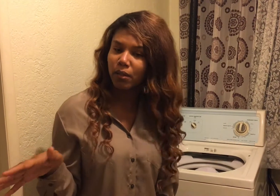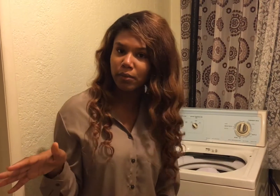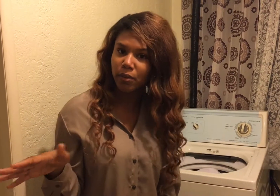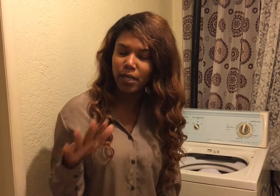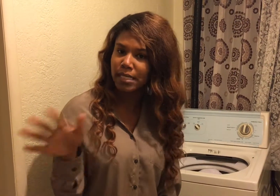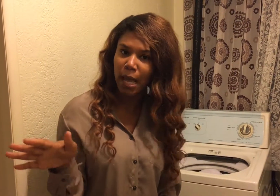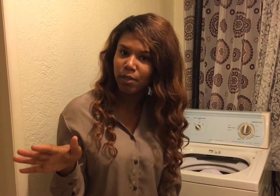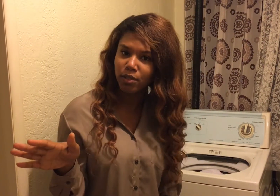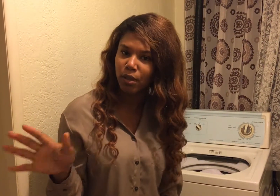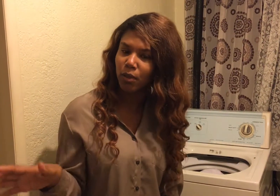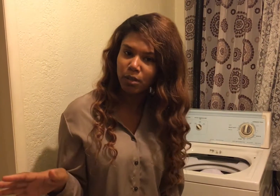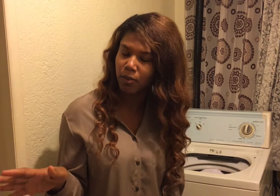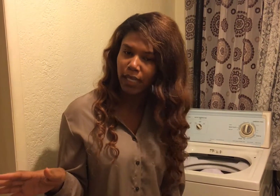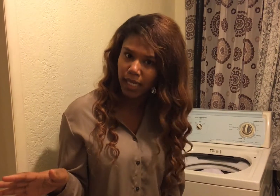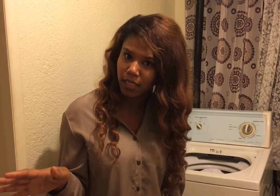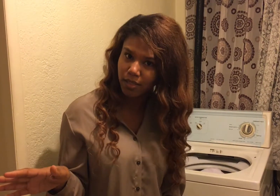only one who that's happened to on multiple occasions